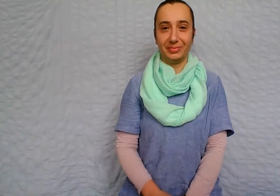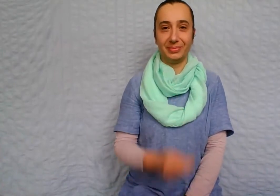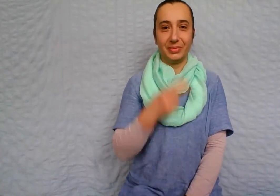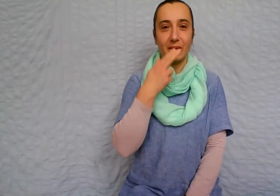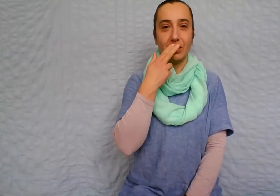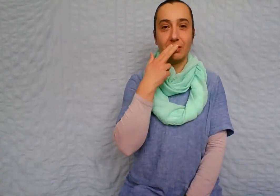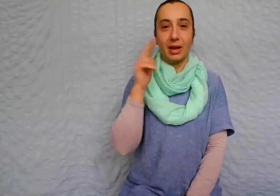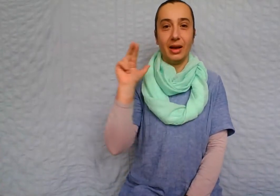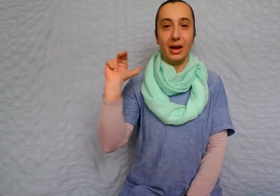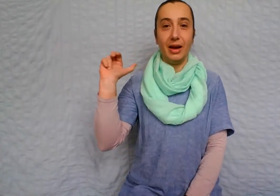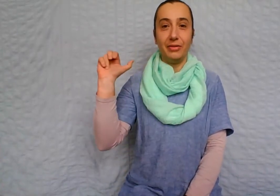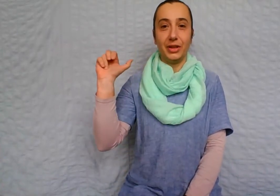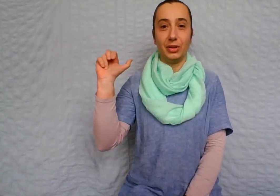Good afternoon.